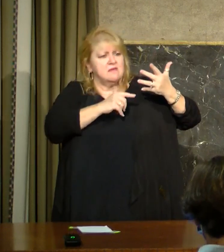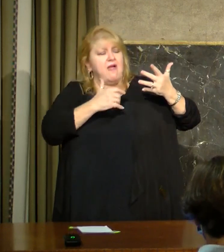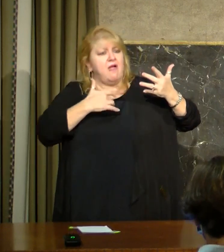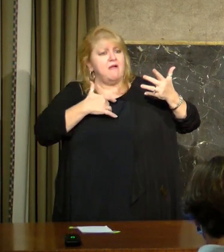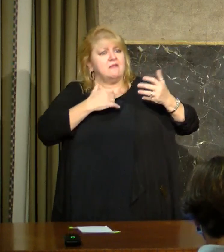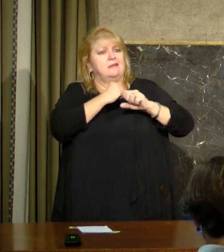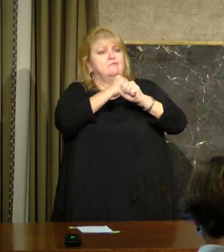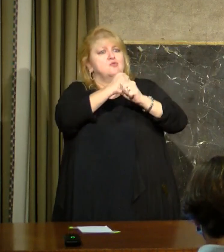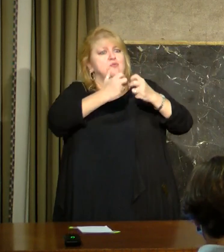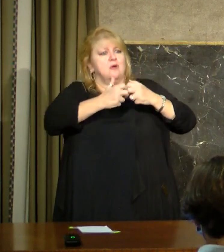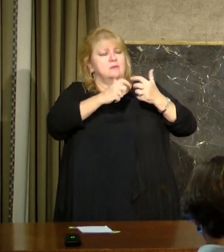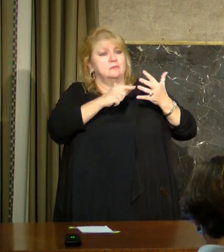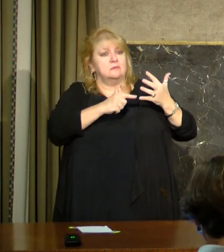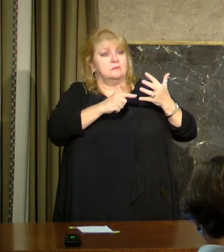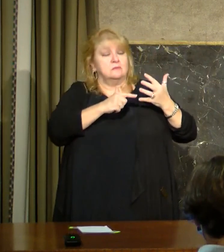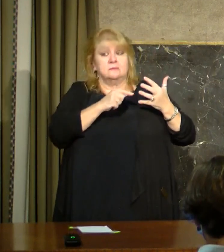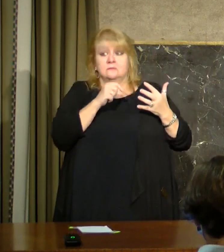mask on.